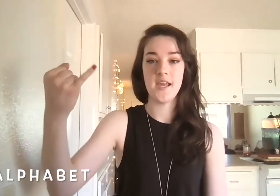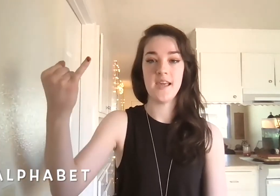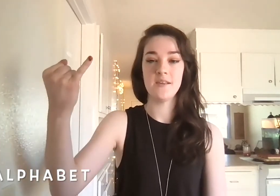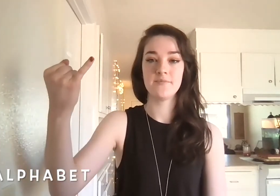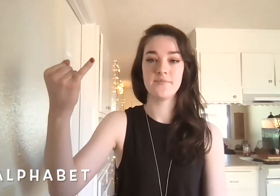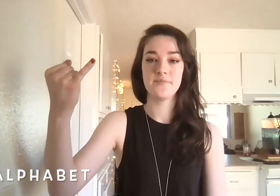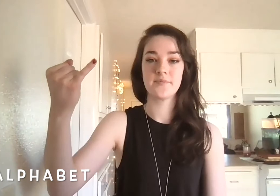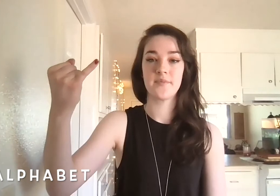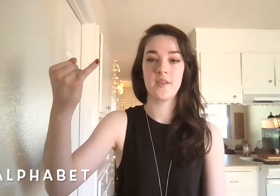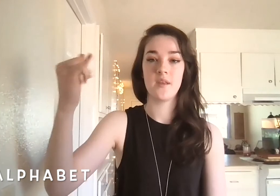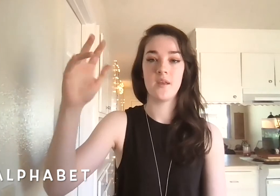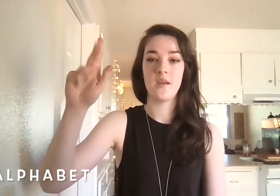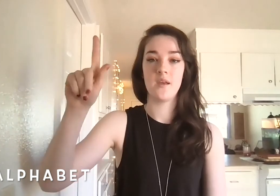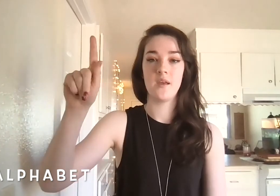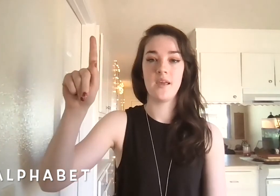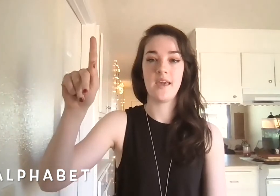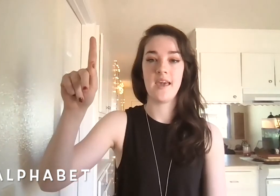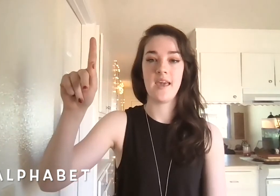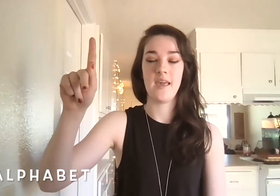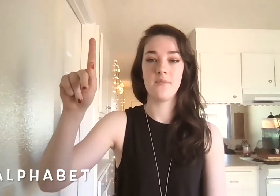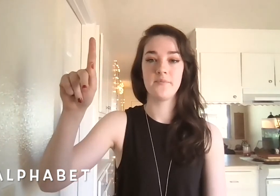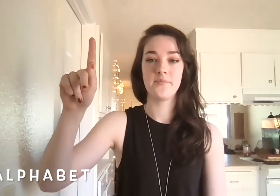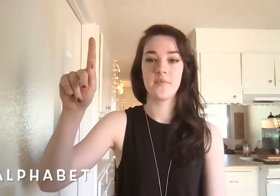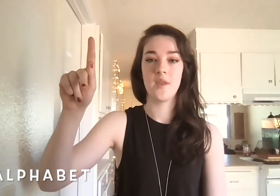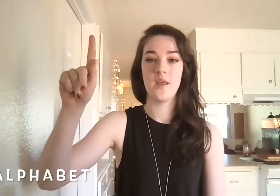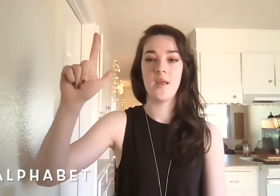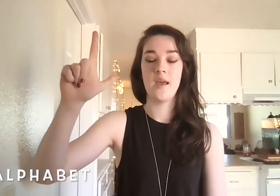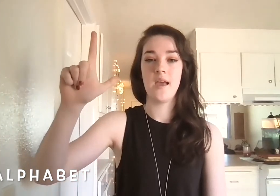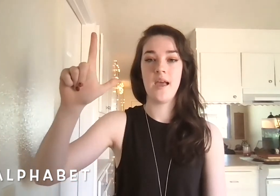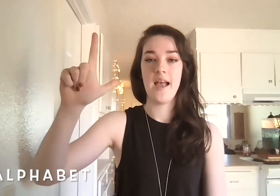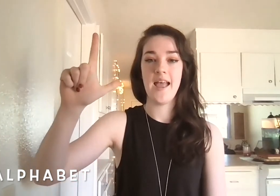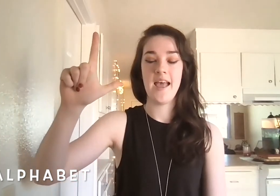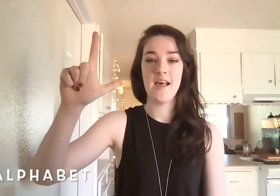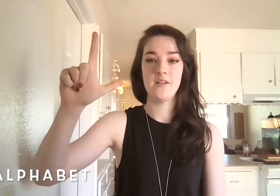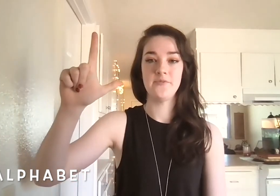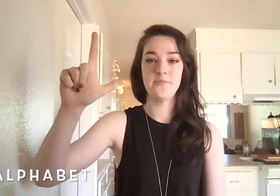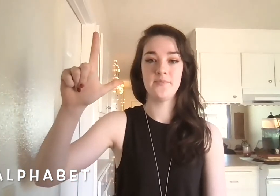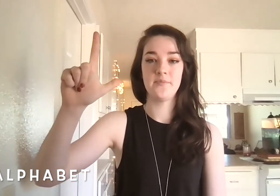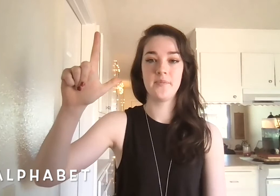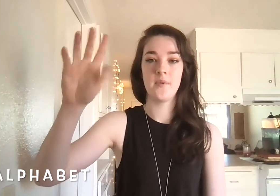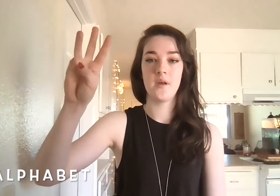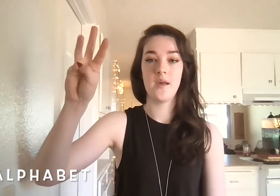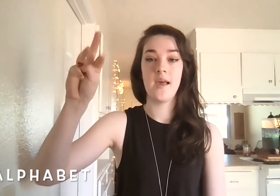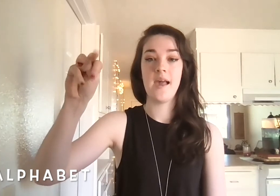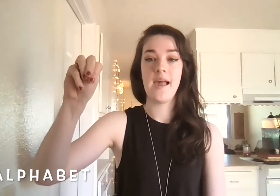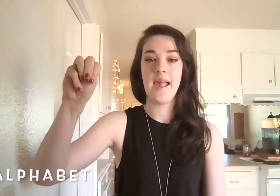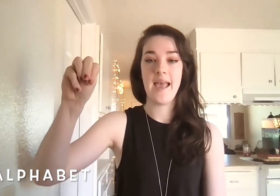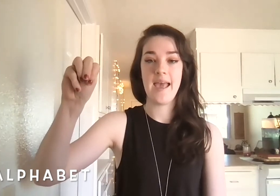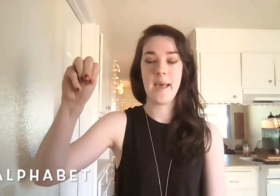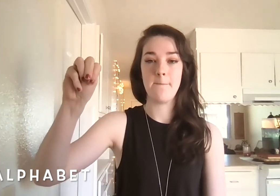k i l m